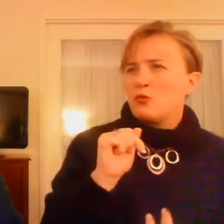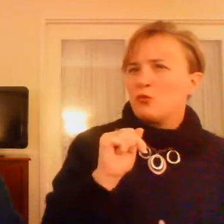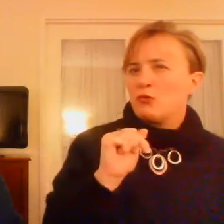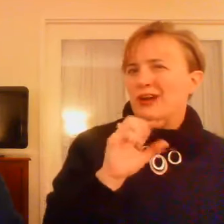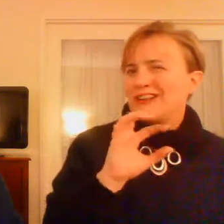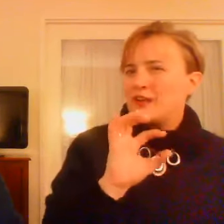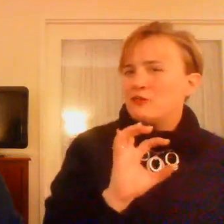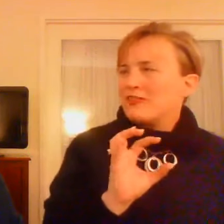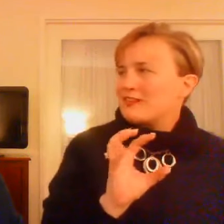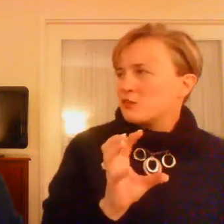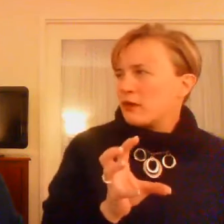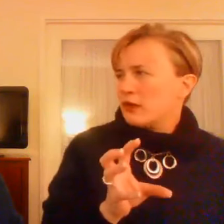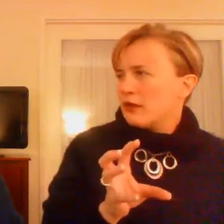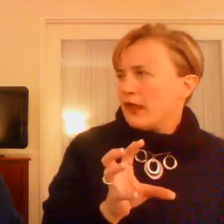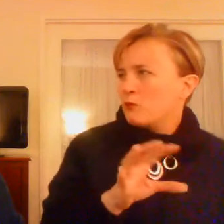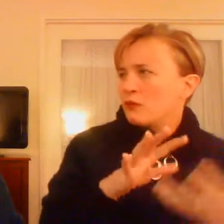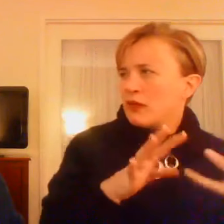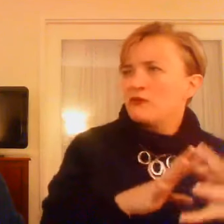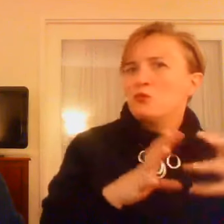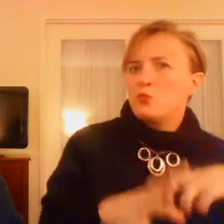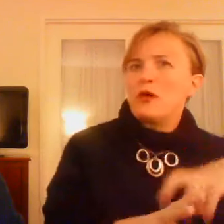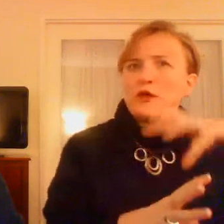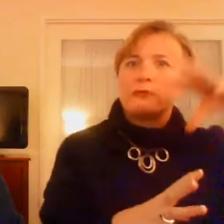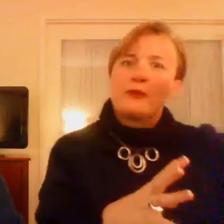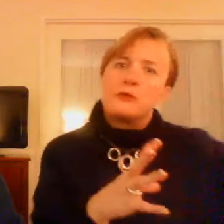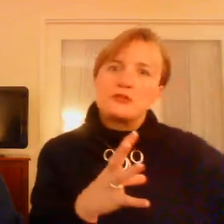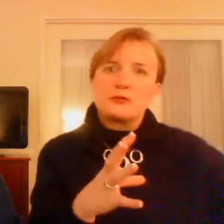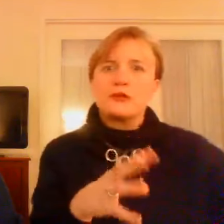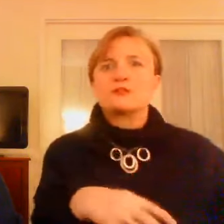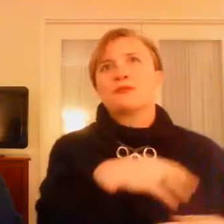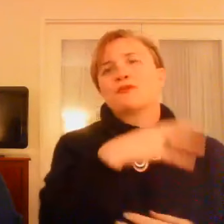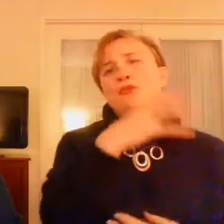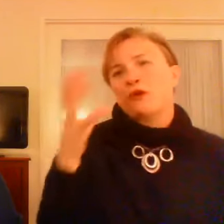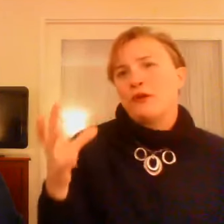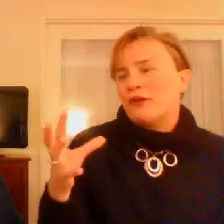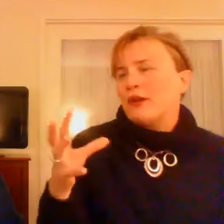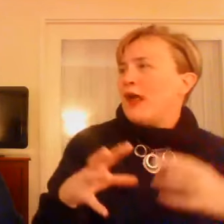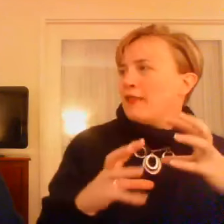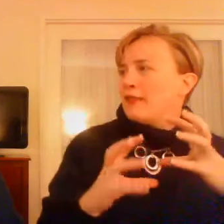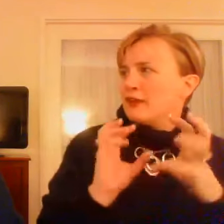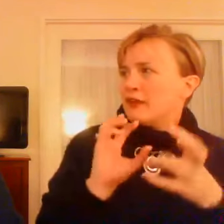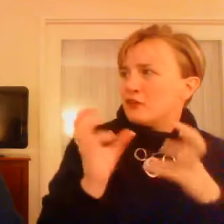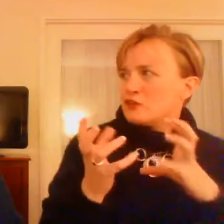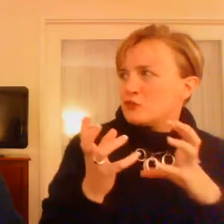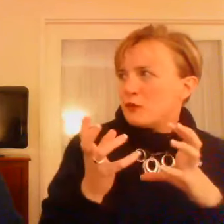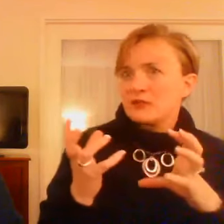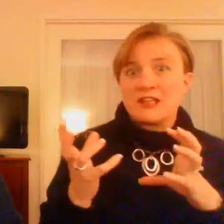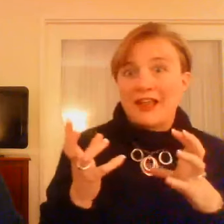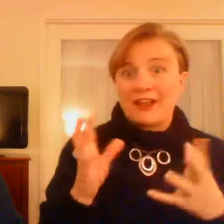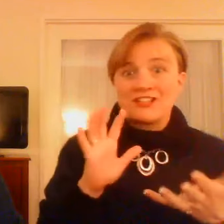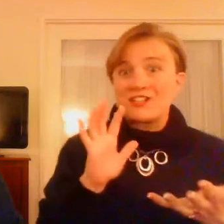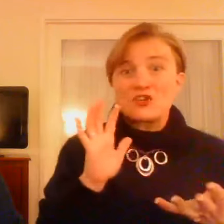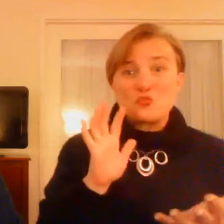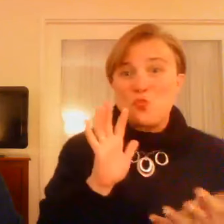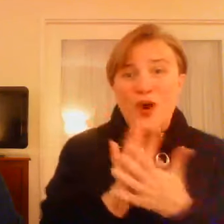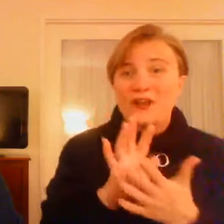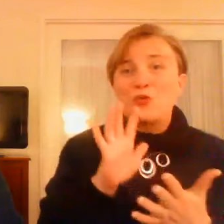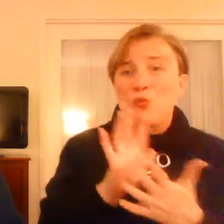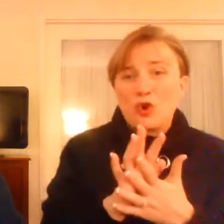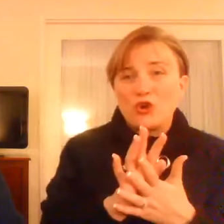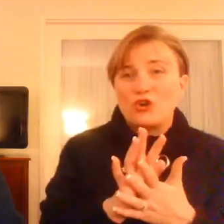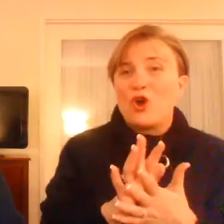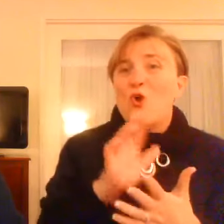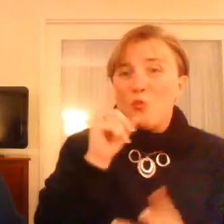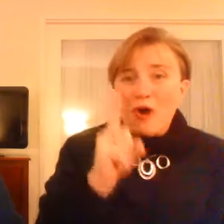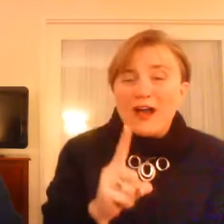you know, I don't think that's quite going to land. We've given what your big picture is and they can give little tweaks. Like today I got just one